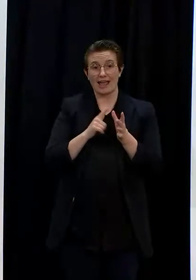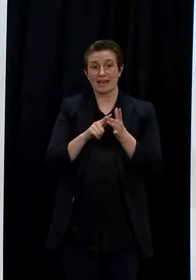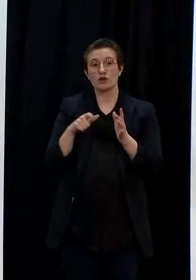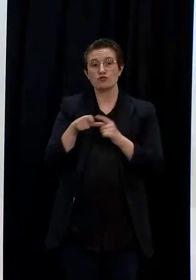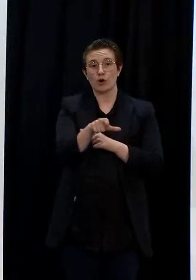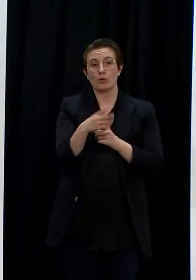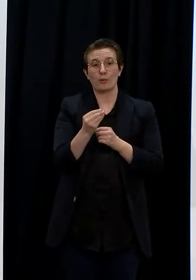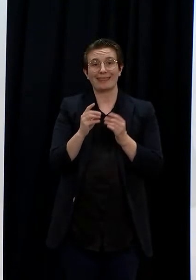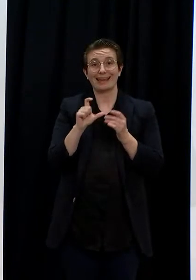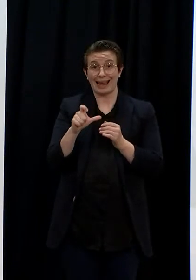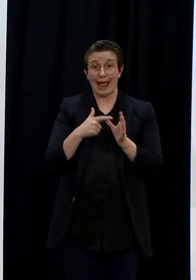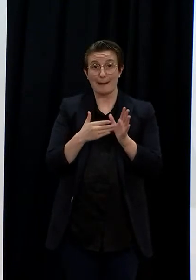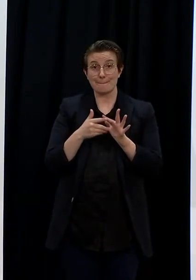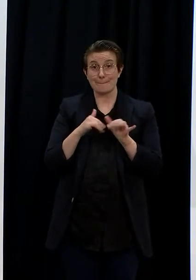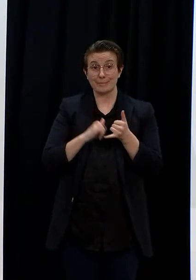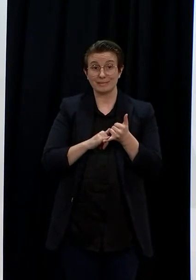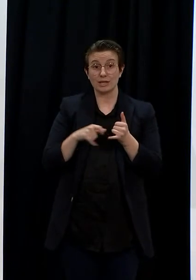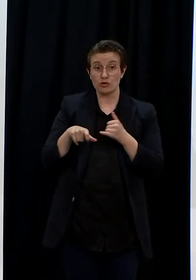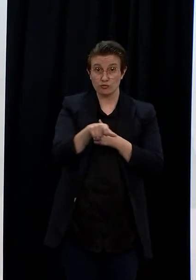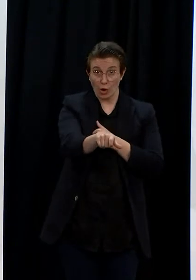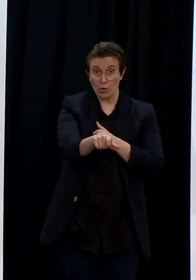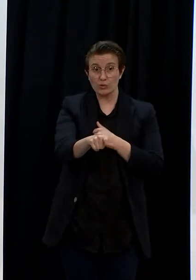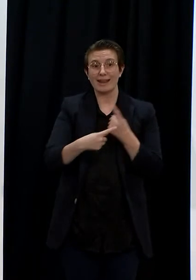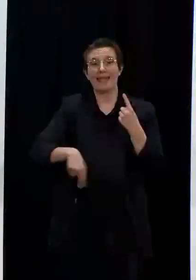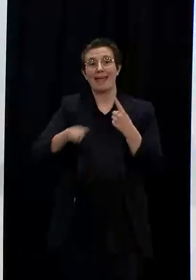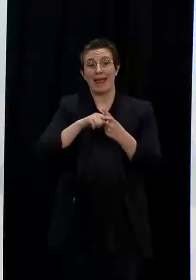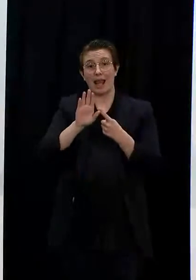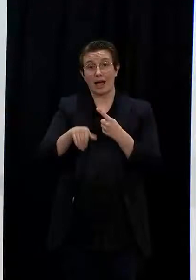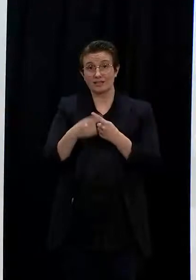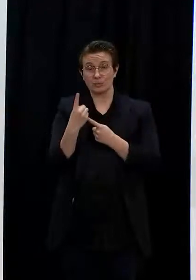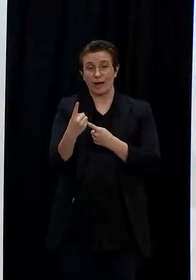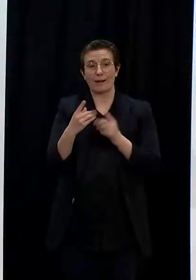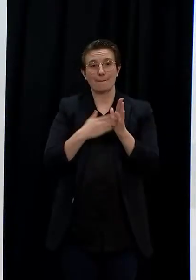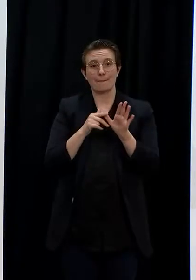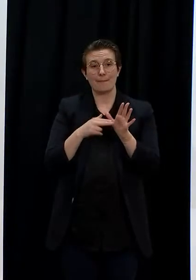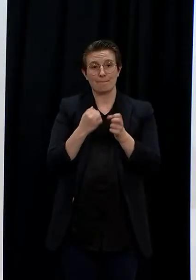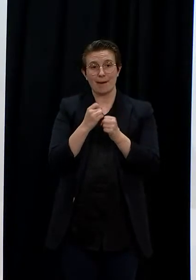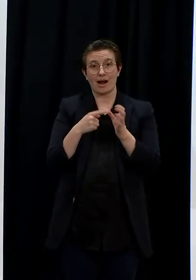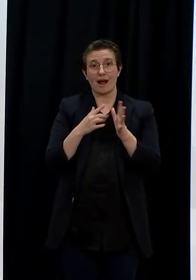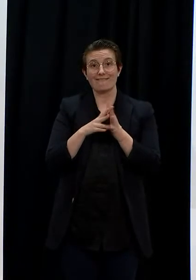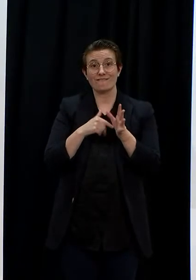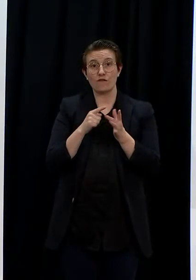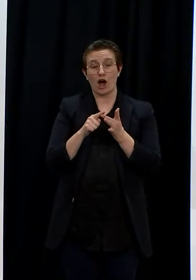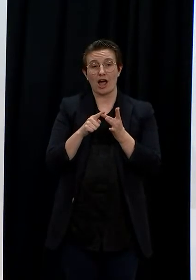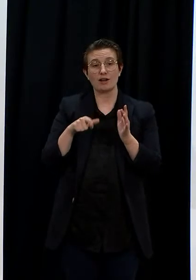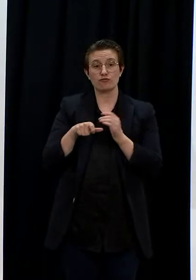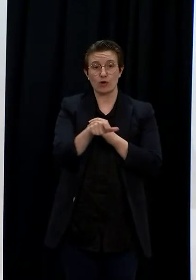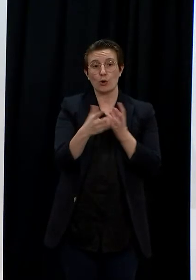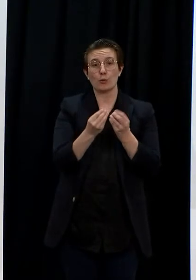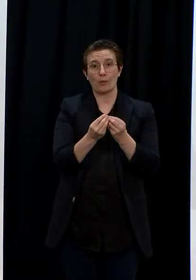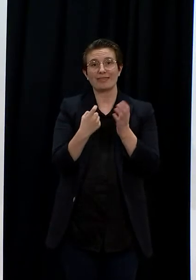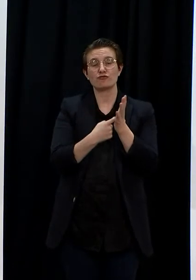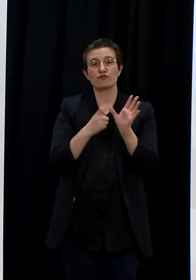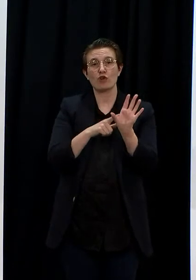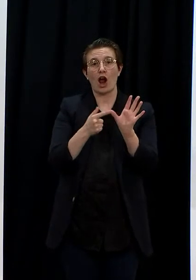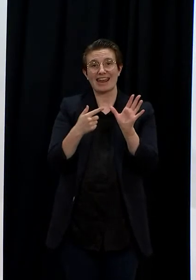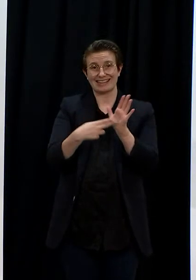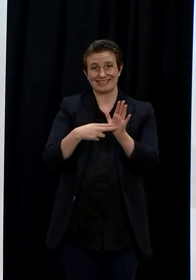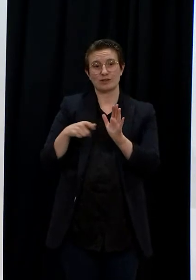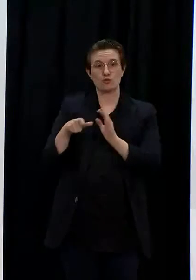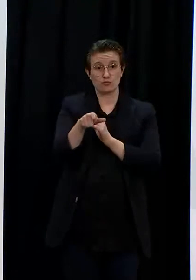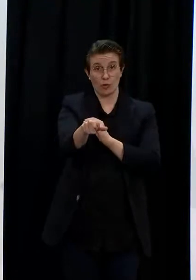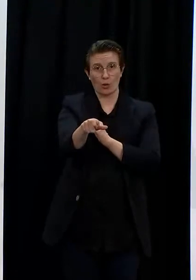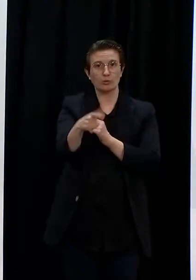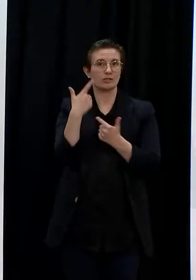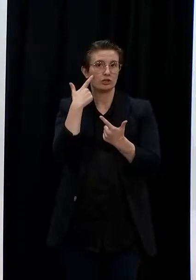applied for their essential business travel documents in advance. It really has made a difference. I'm advised that overall compliance